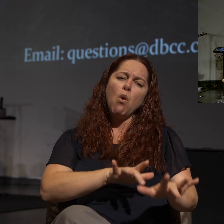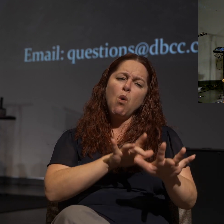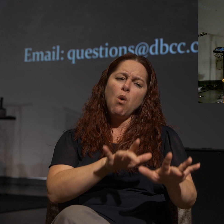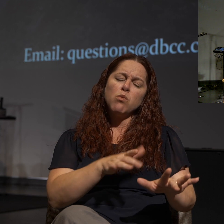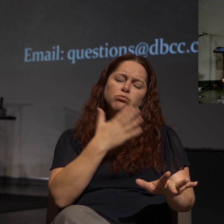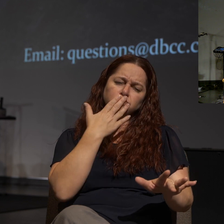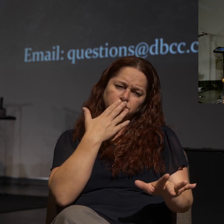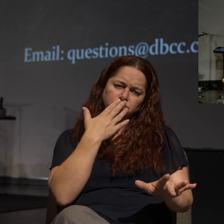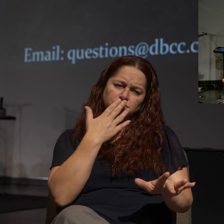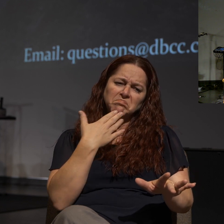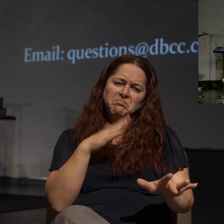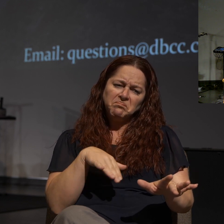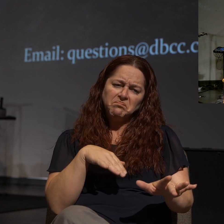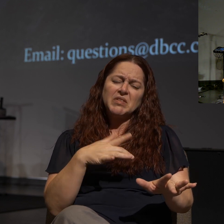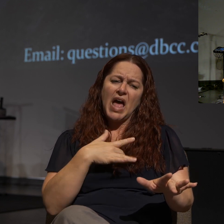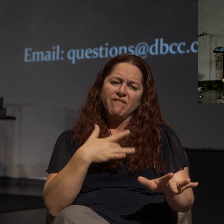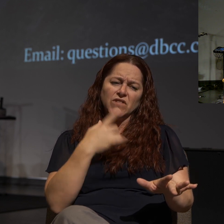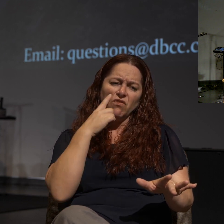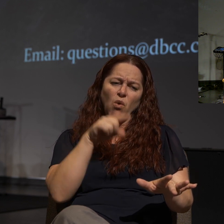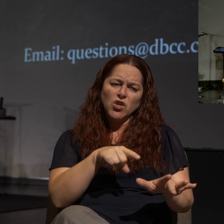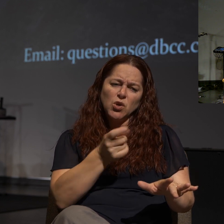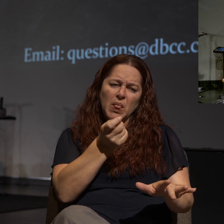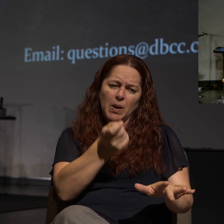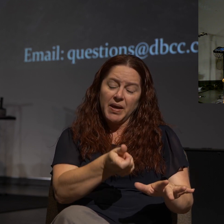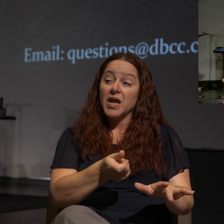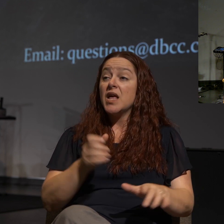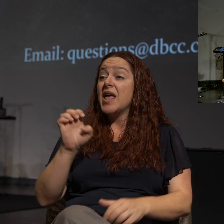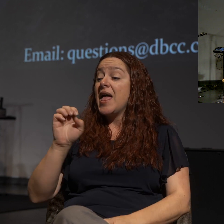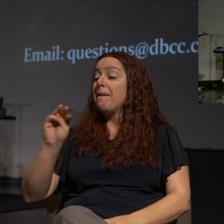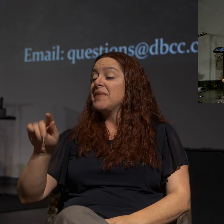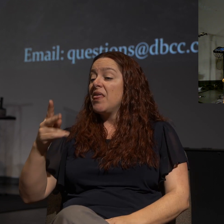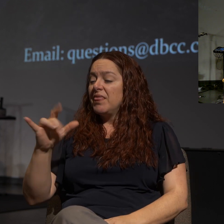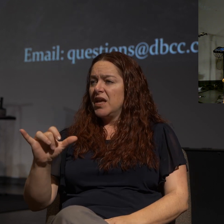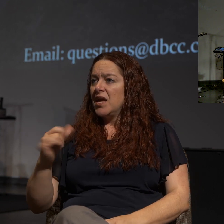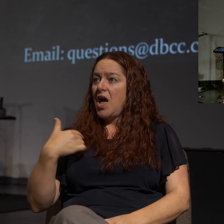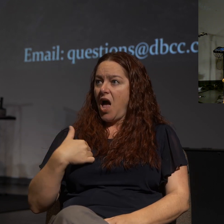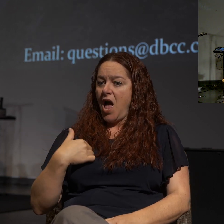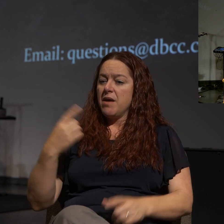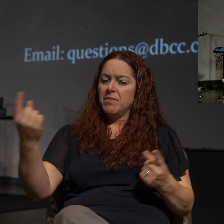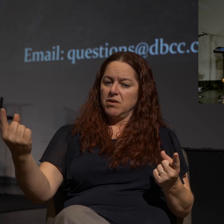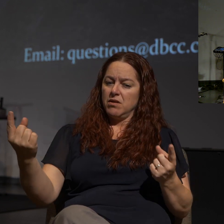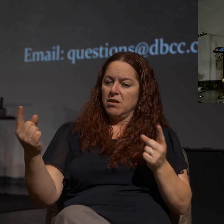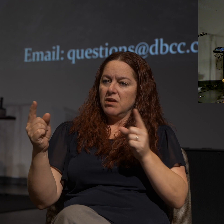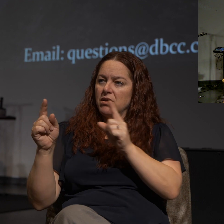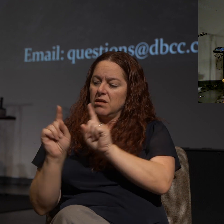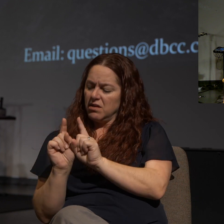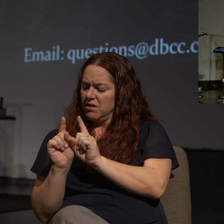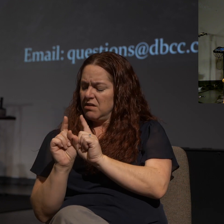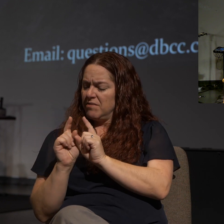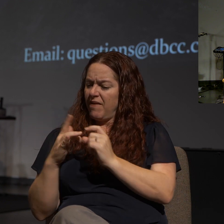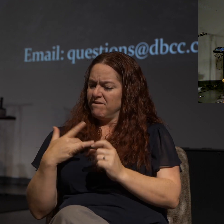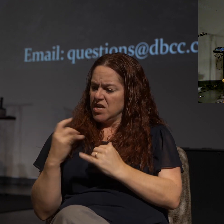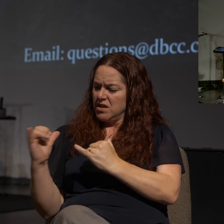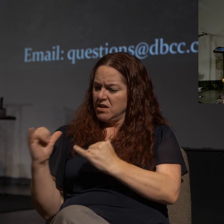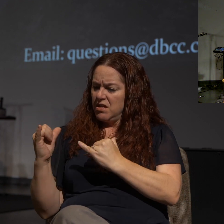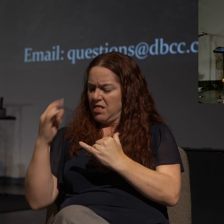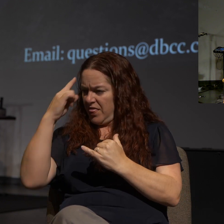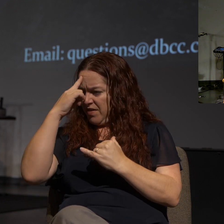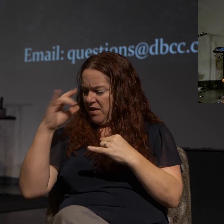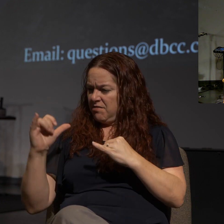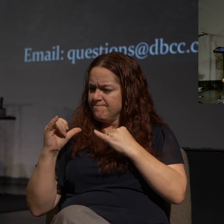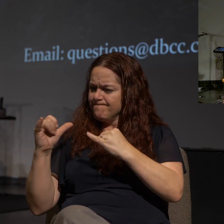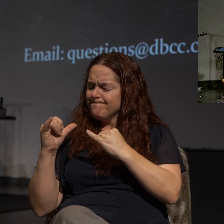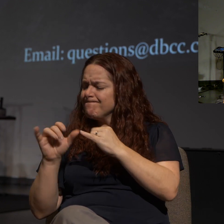really stinks. I feel for you a little bit. Empathy is, I'm going to step into your shoes. I'm going to think the way you think. I'm going to find out